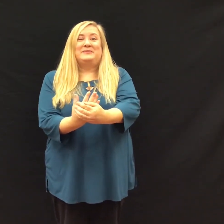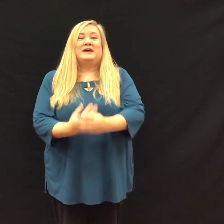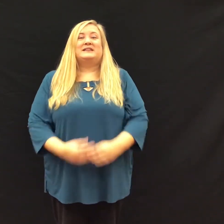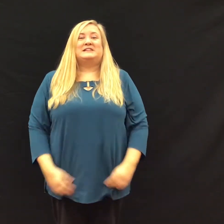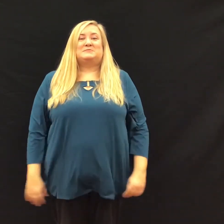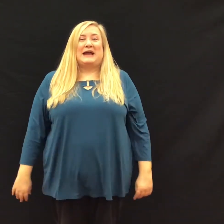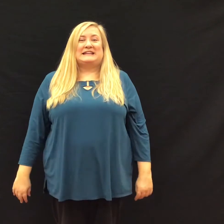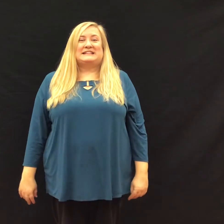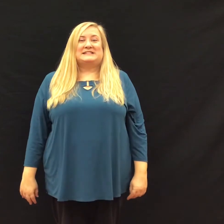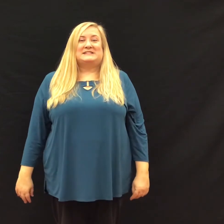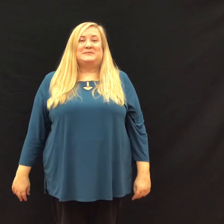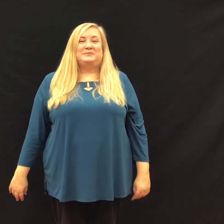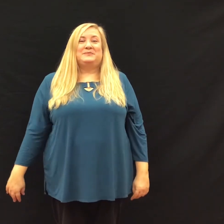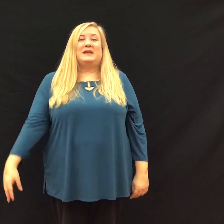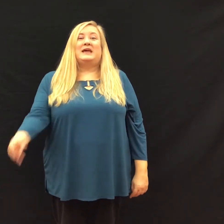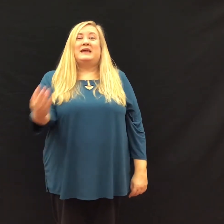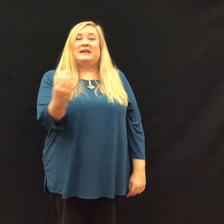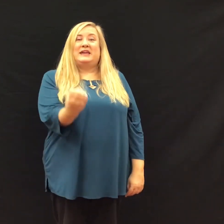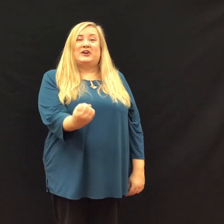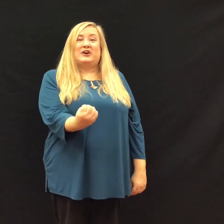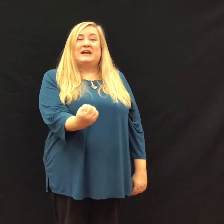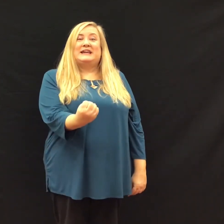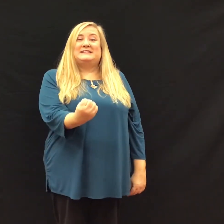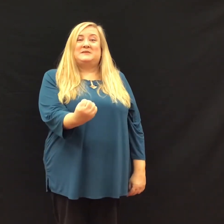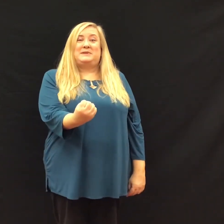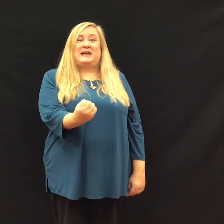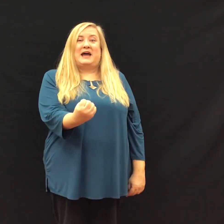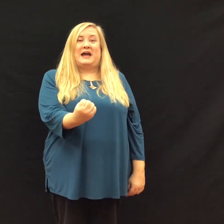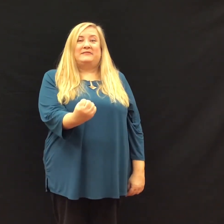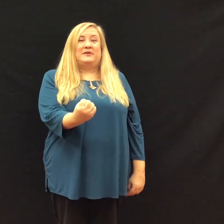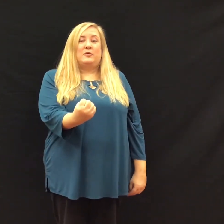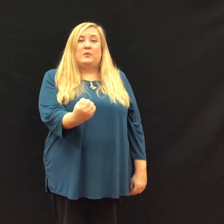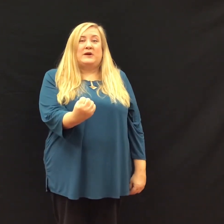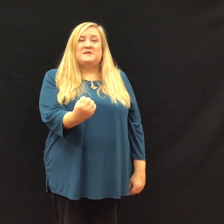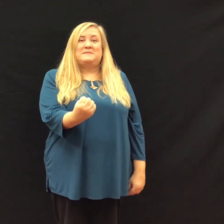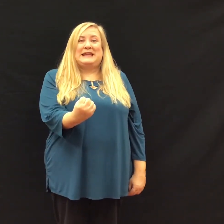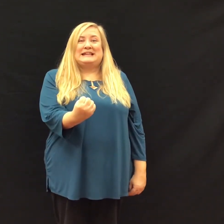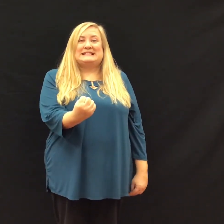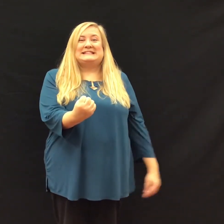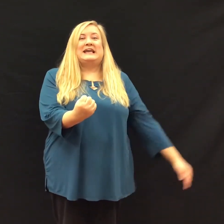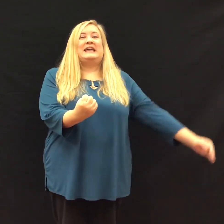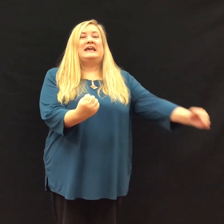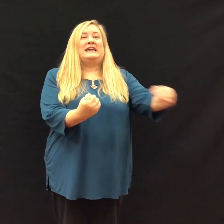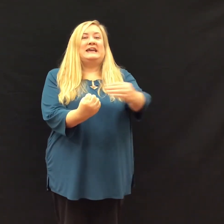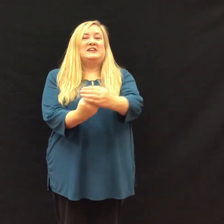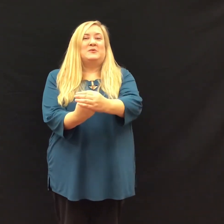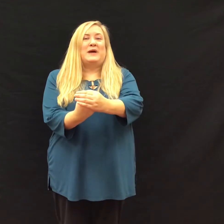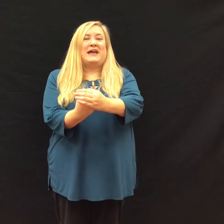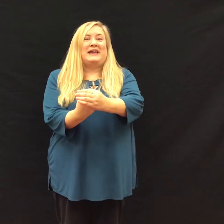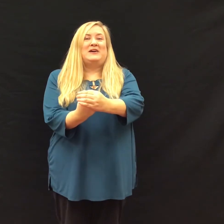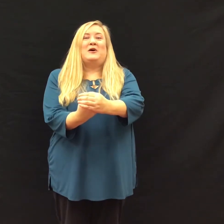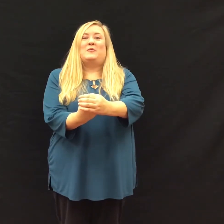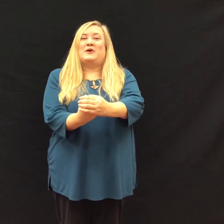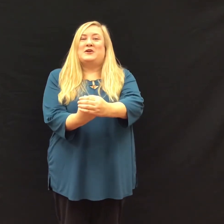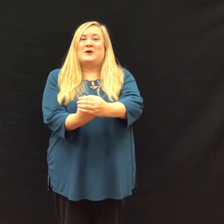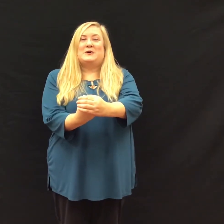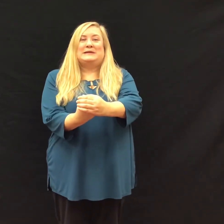Let's practice. Here is the beehive. Where are the bees? Hidden away where nobody